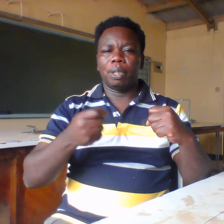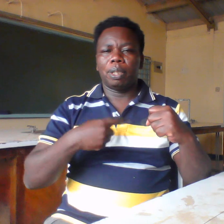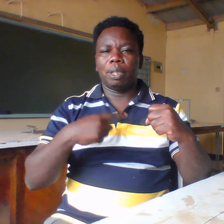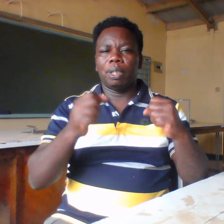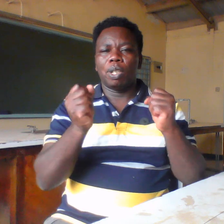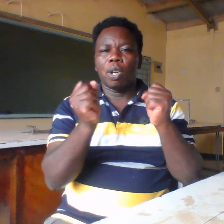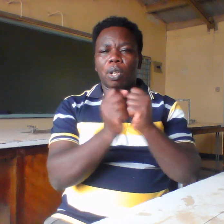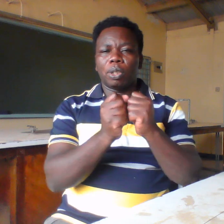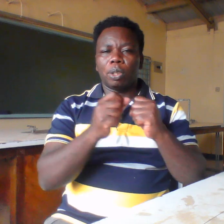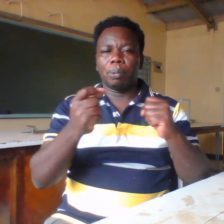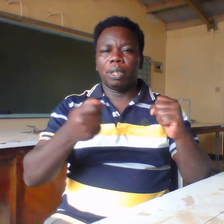October,